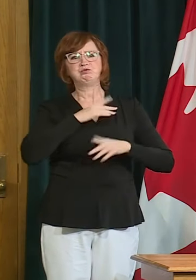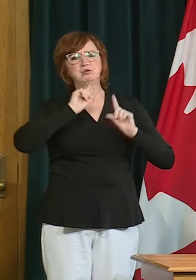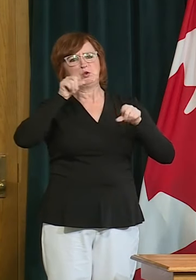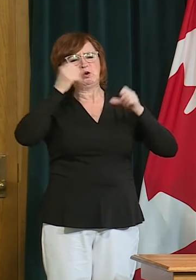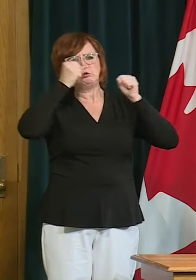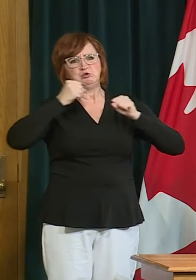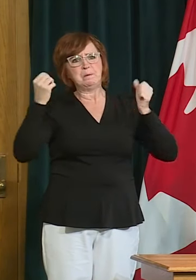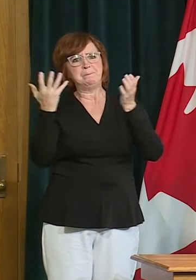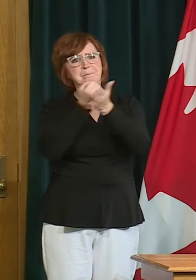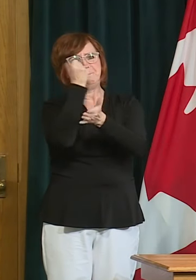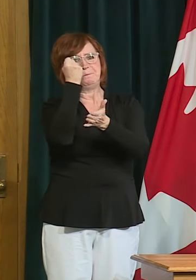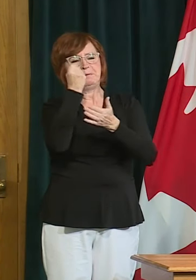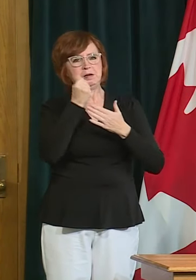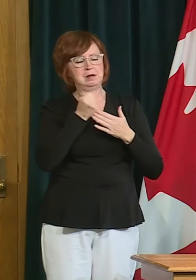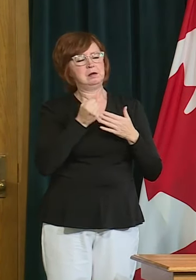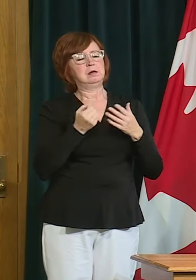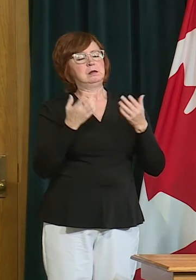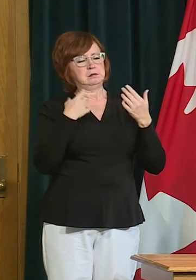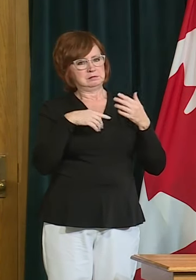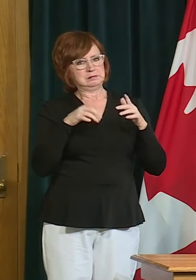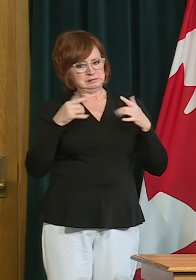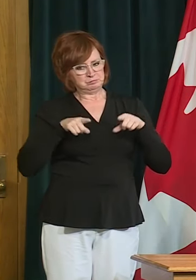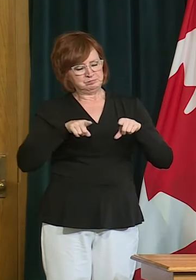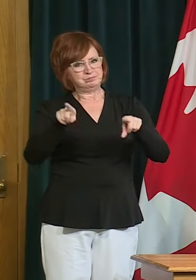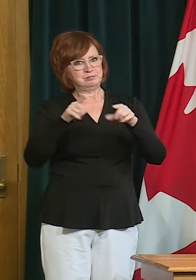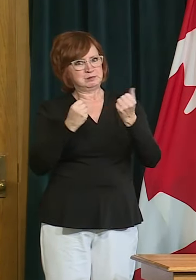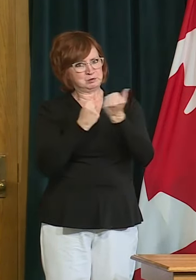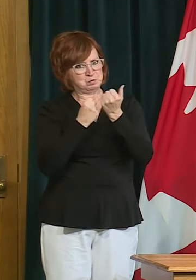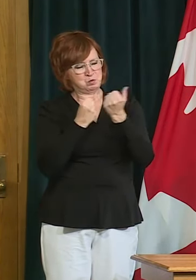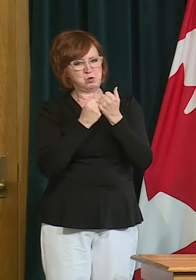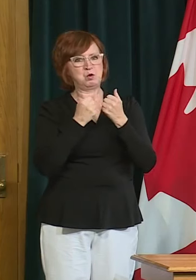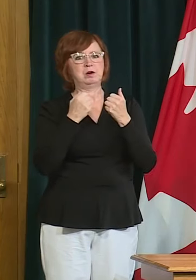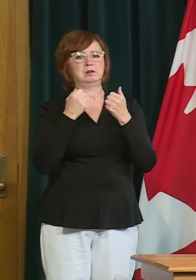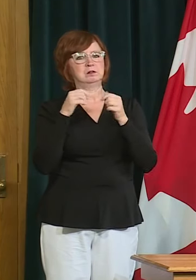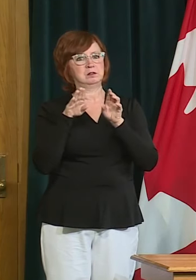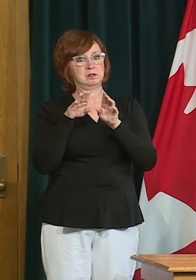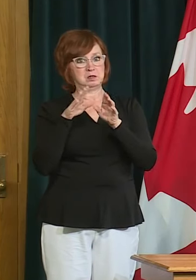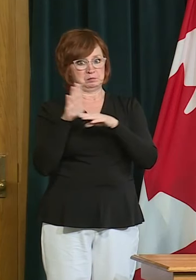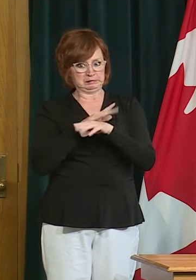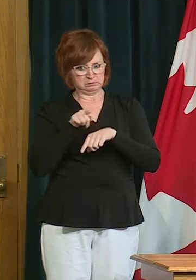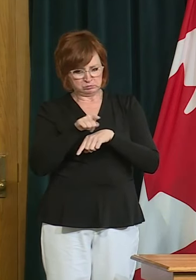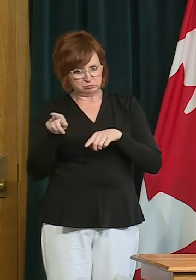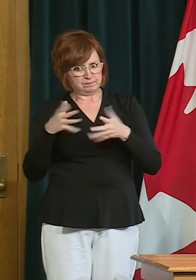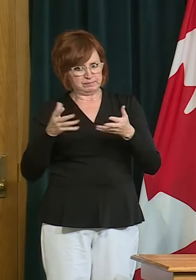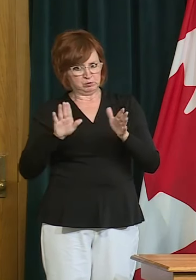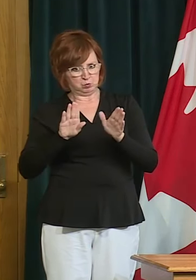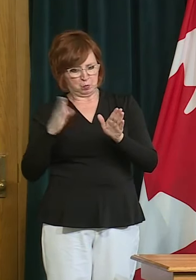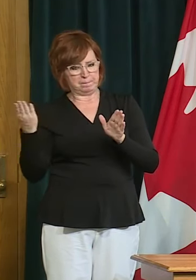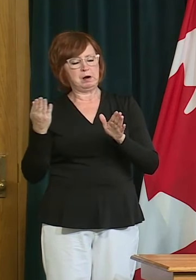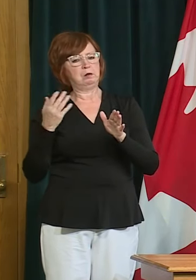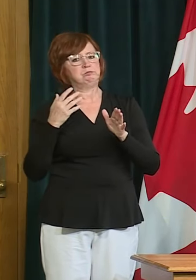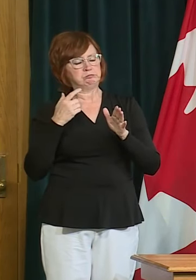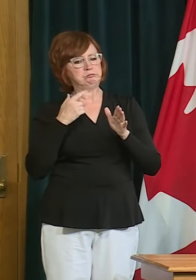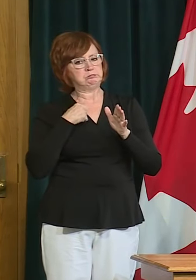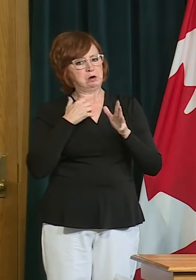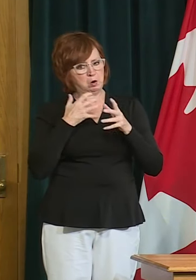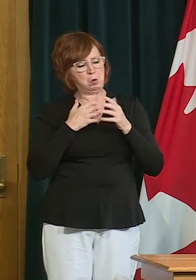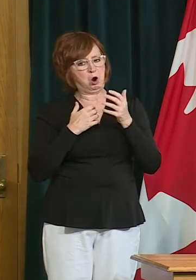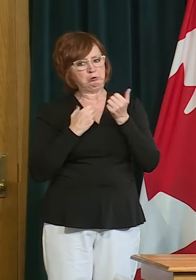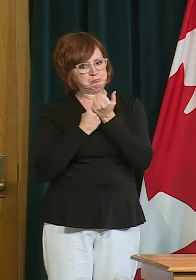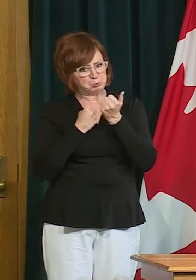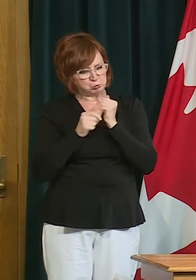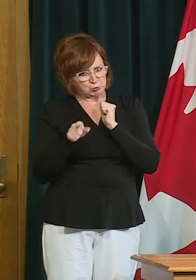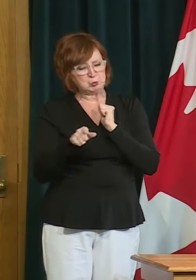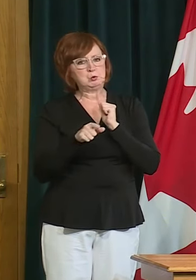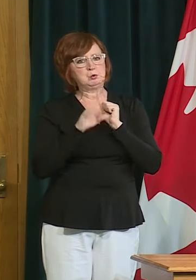businesses that are already open and already give back so very much to our community. This is how our economy will recover